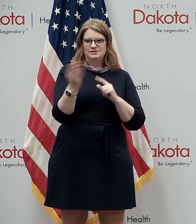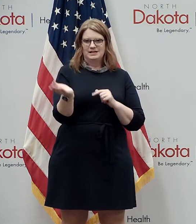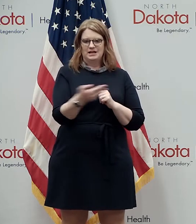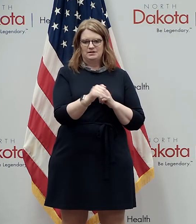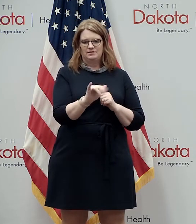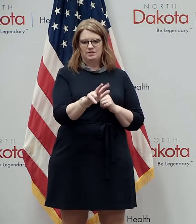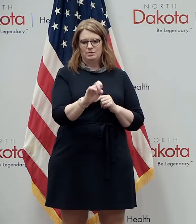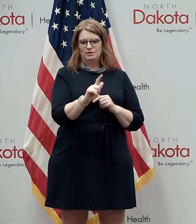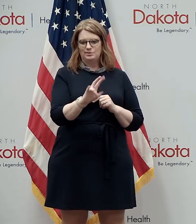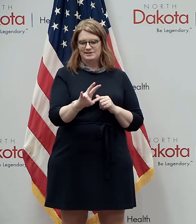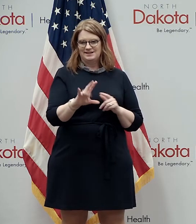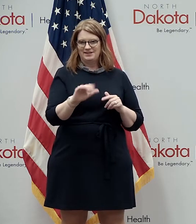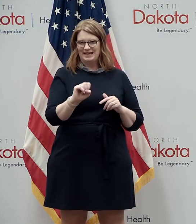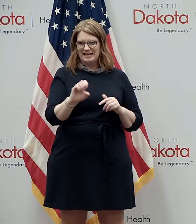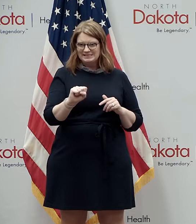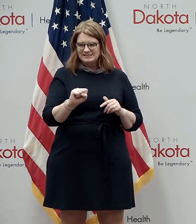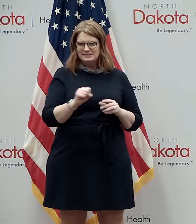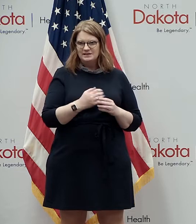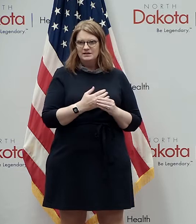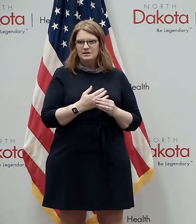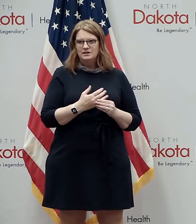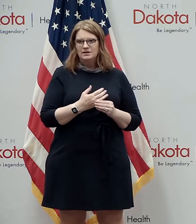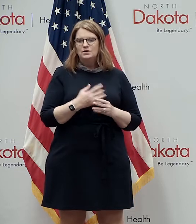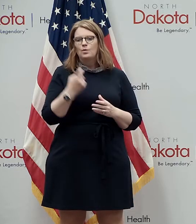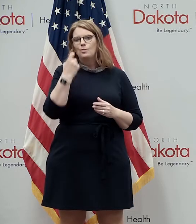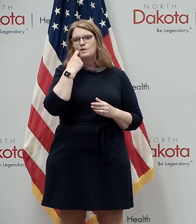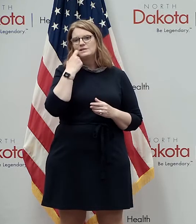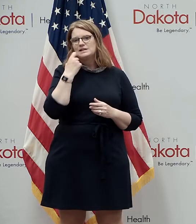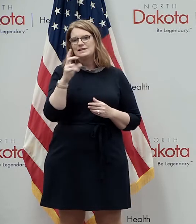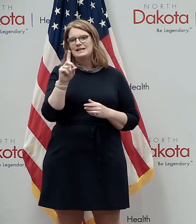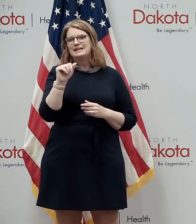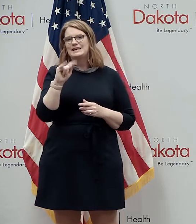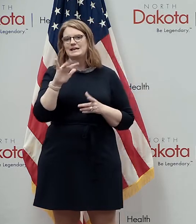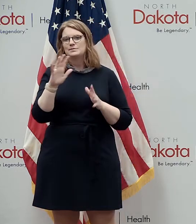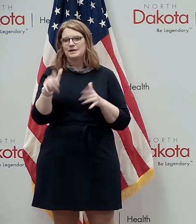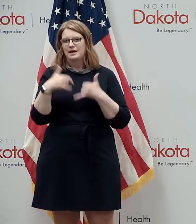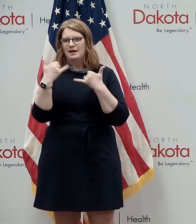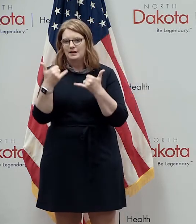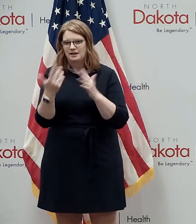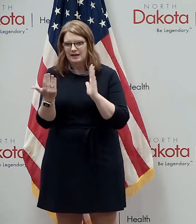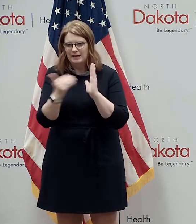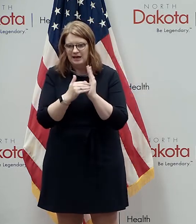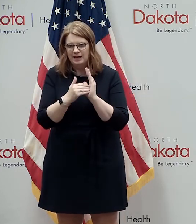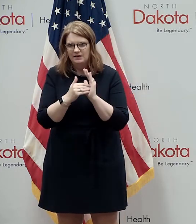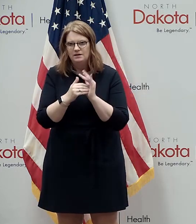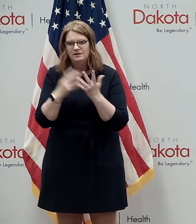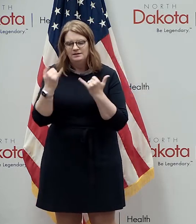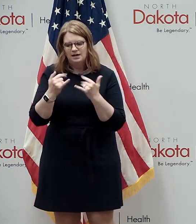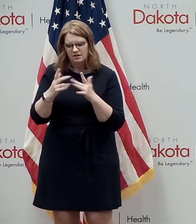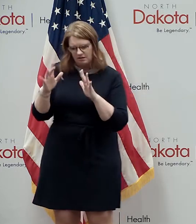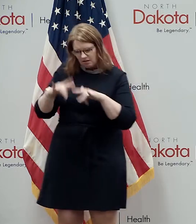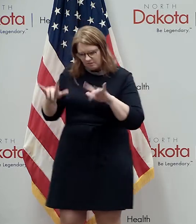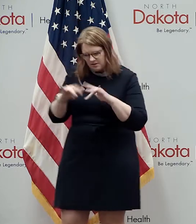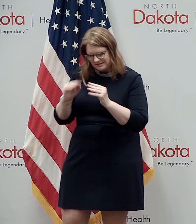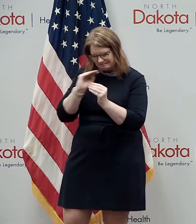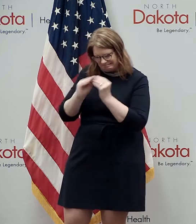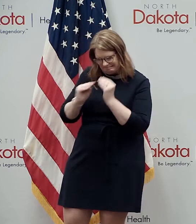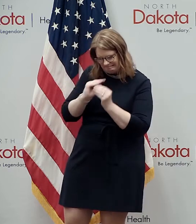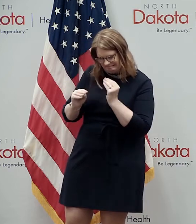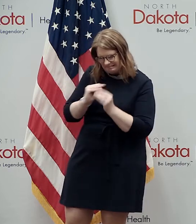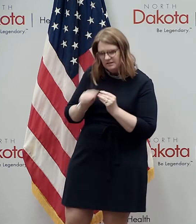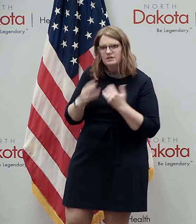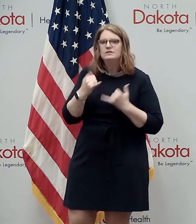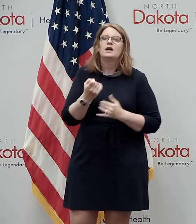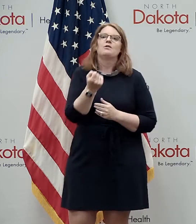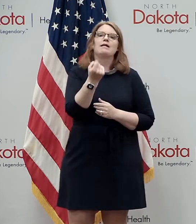uh 327 cases the recently the data has been updated uh as they've worked to complete this this is there's now 11